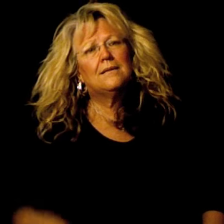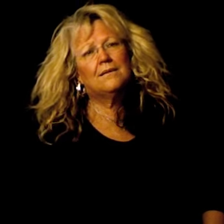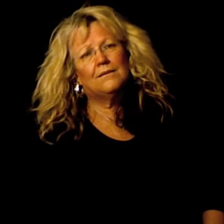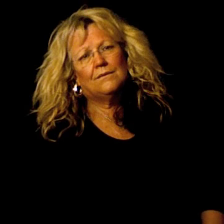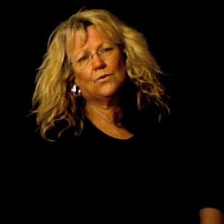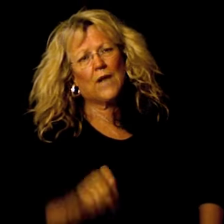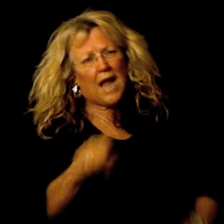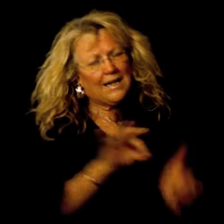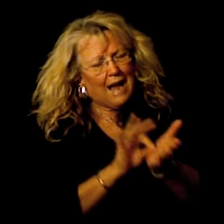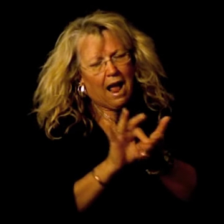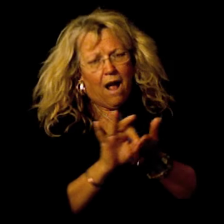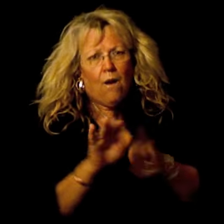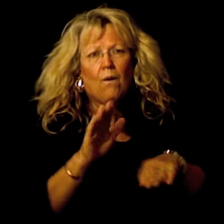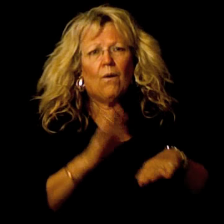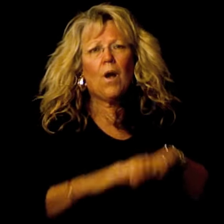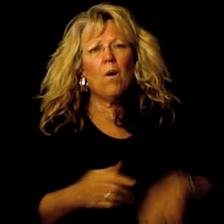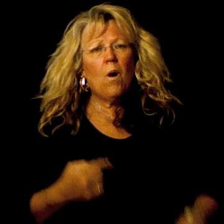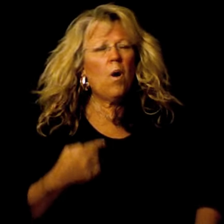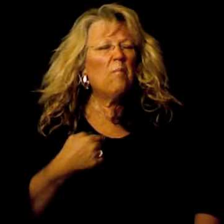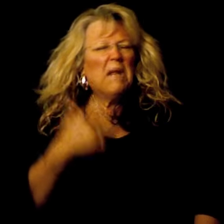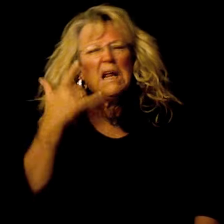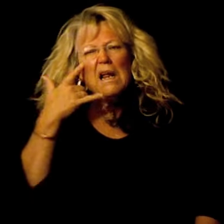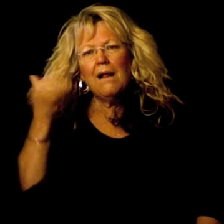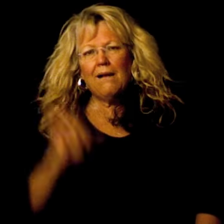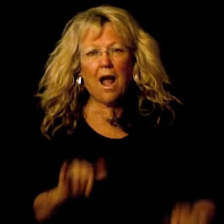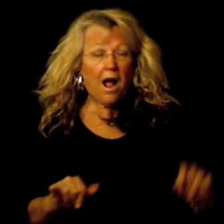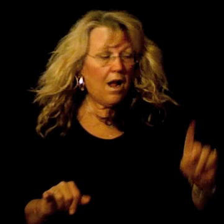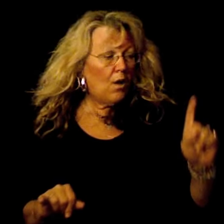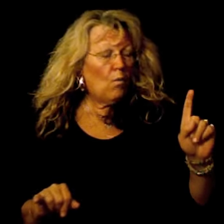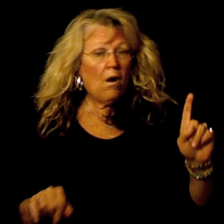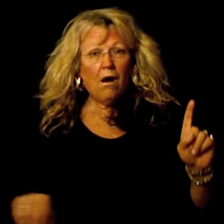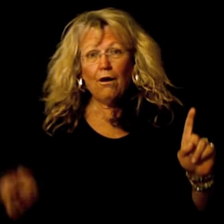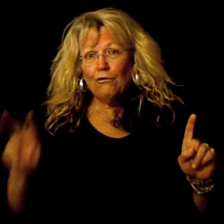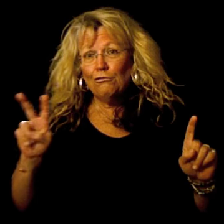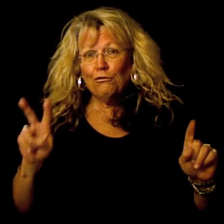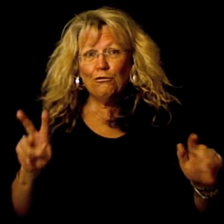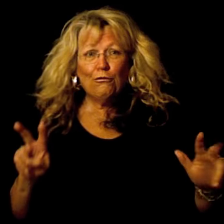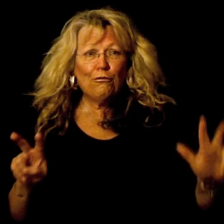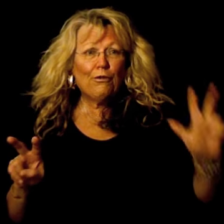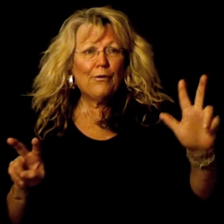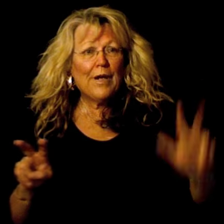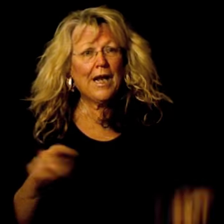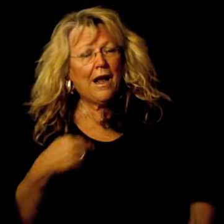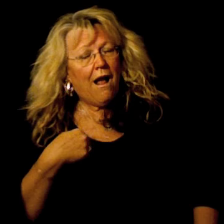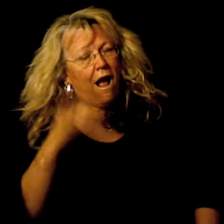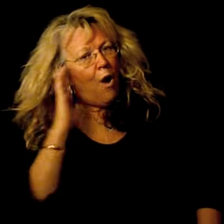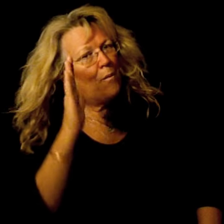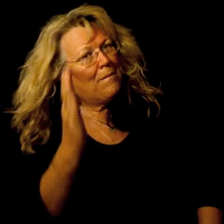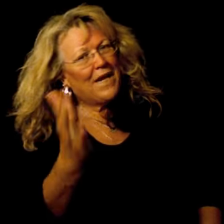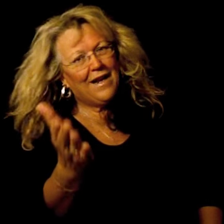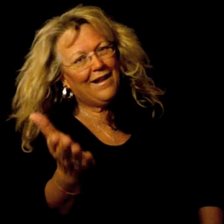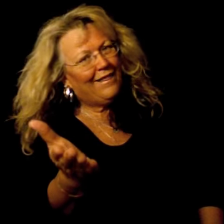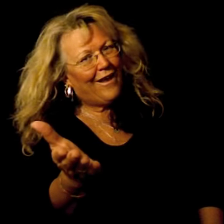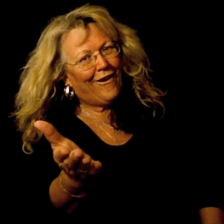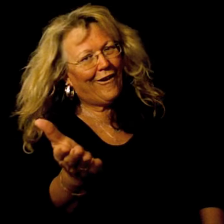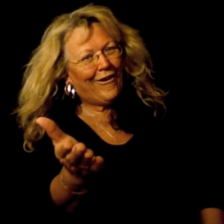You can count on me like one, two, three, I'll be there.